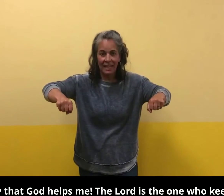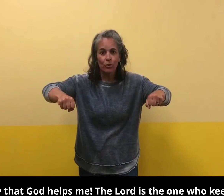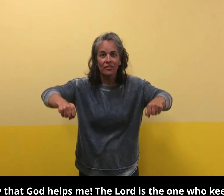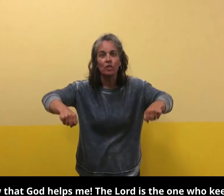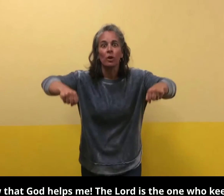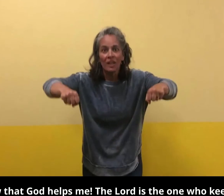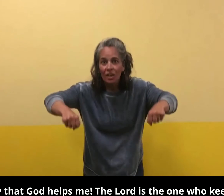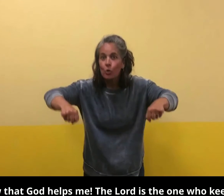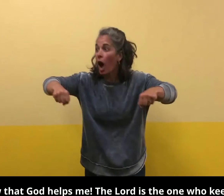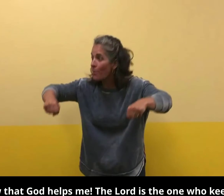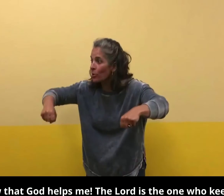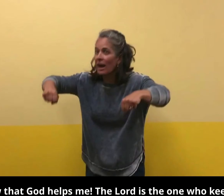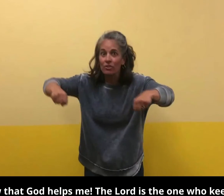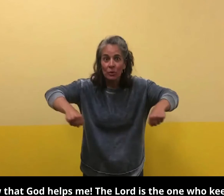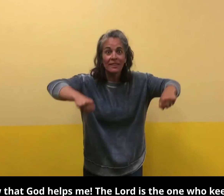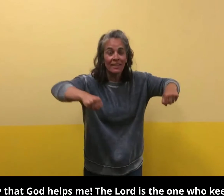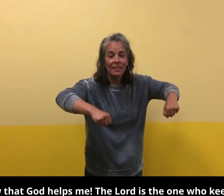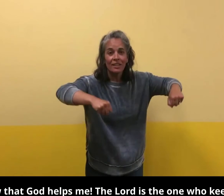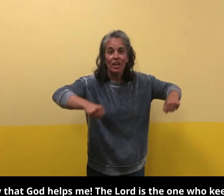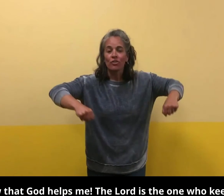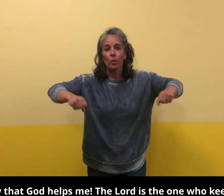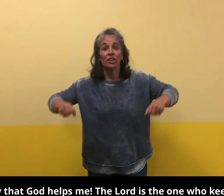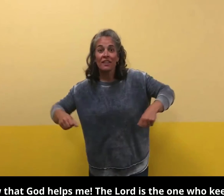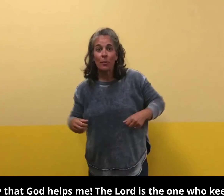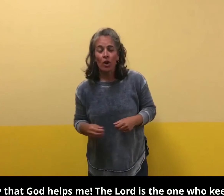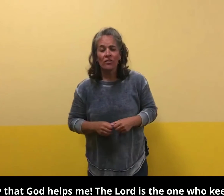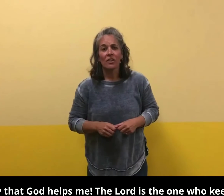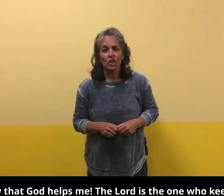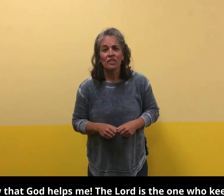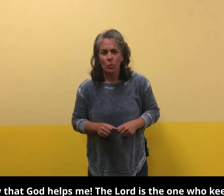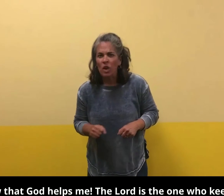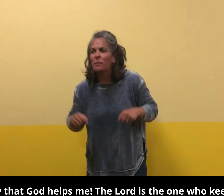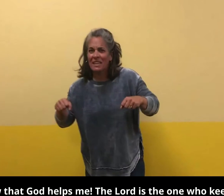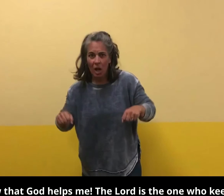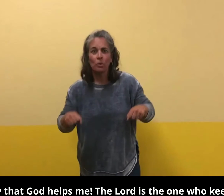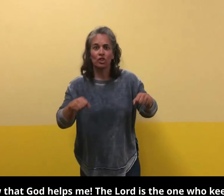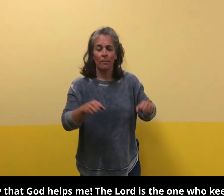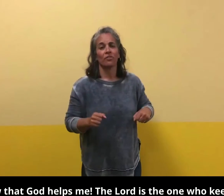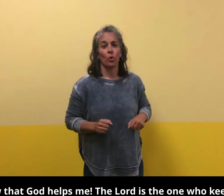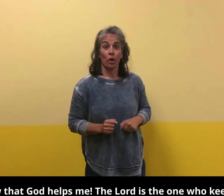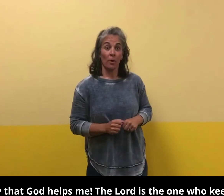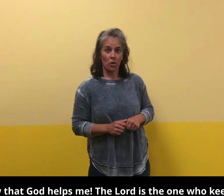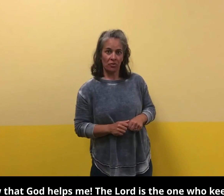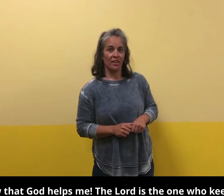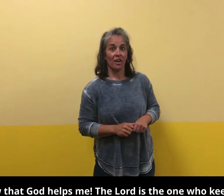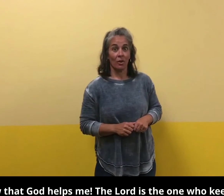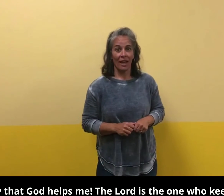handles and then you you hop around with it so we're gonna say part of our verse and then we're gonna make a couple jumps on our pogo stick okay